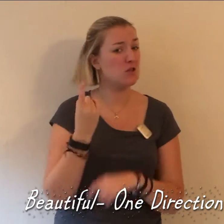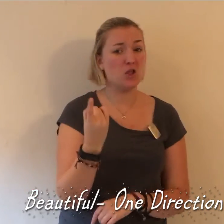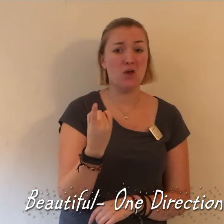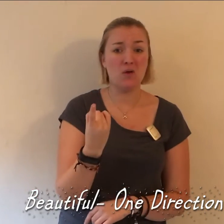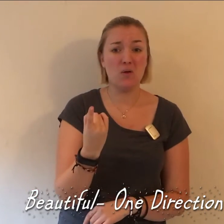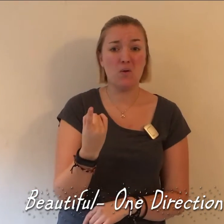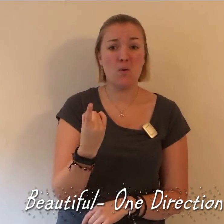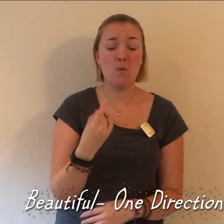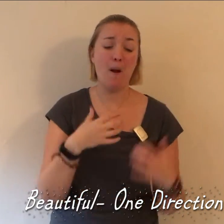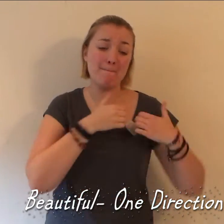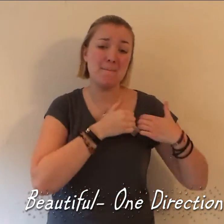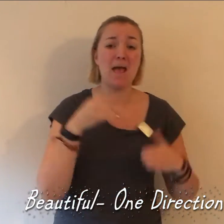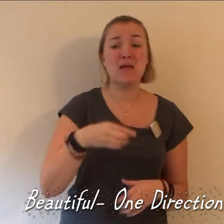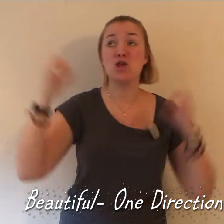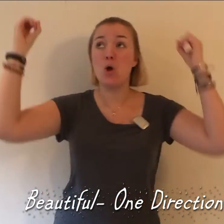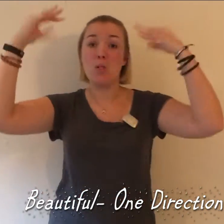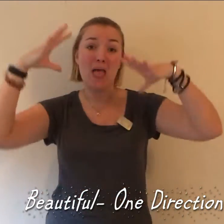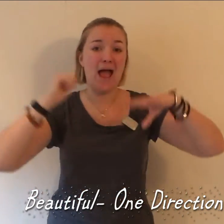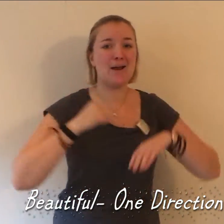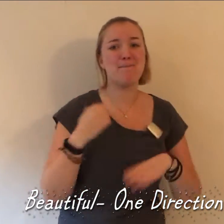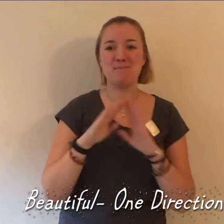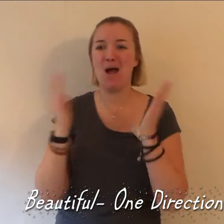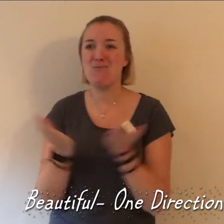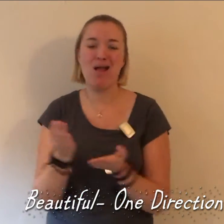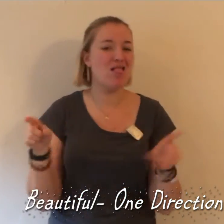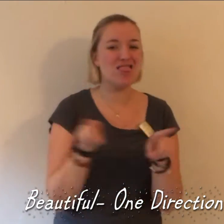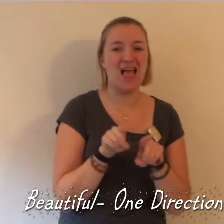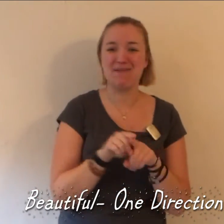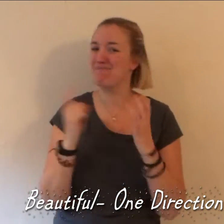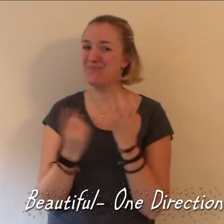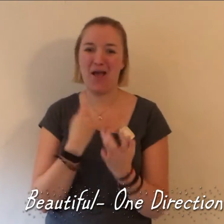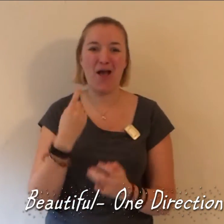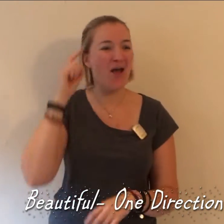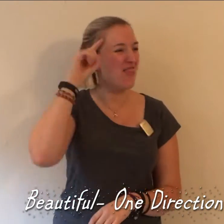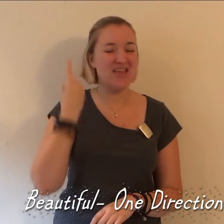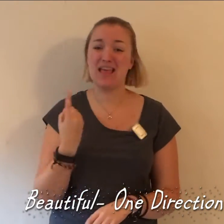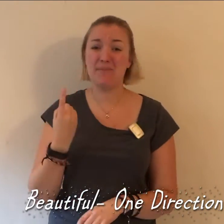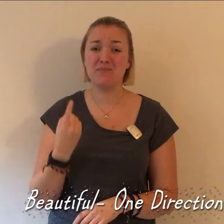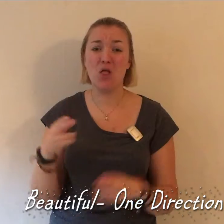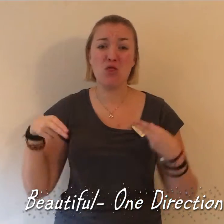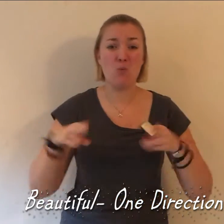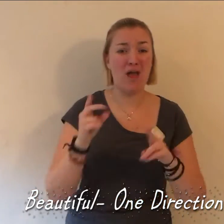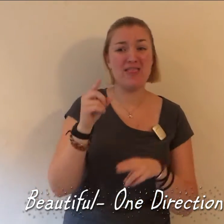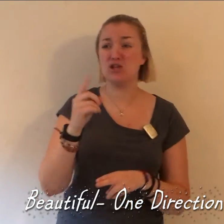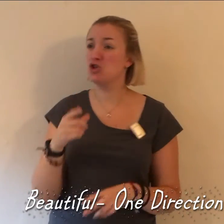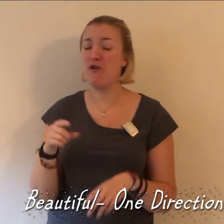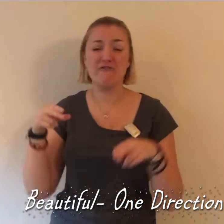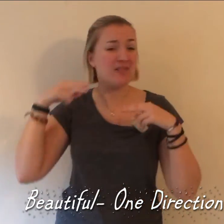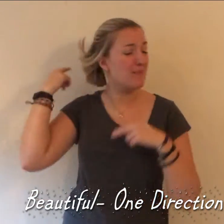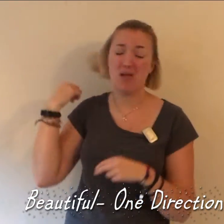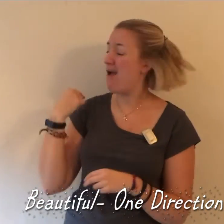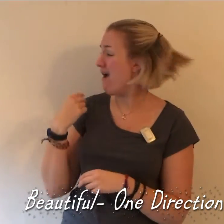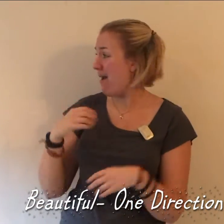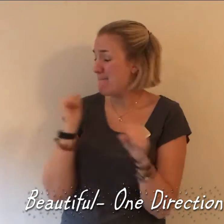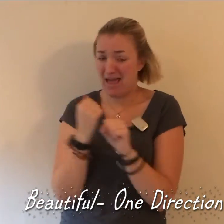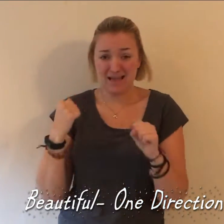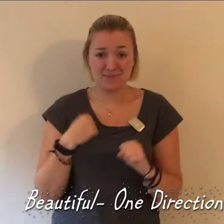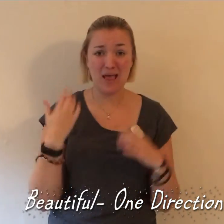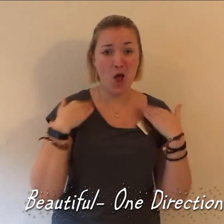you Baby, you light up my world like nobody else The way that you lift your hair gets me